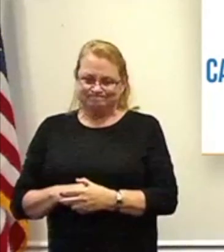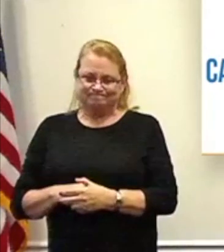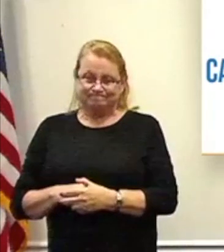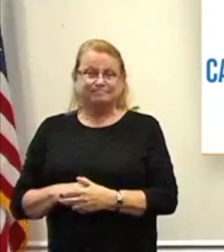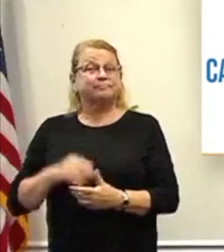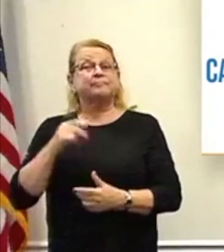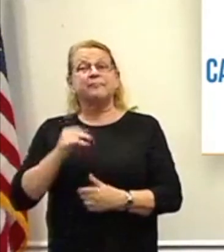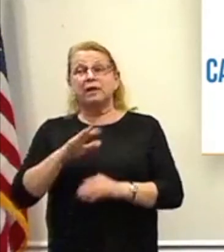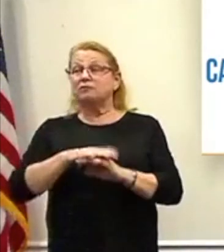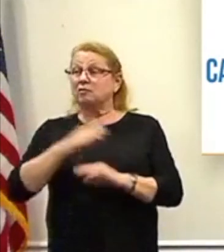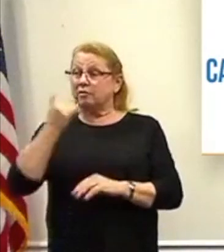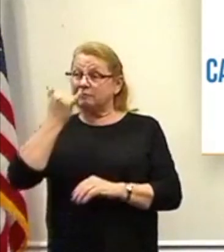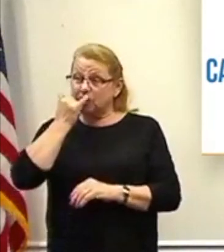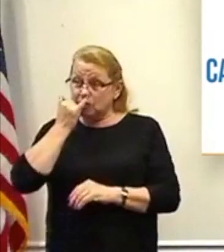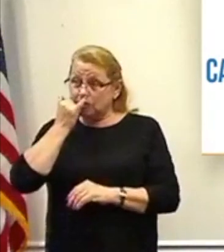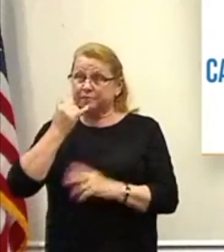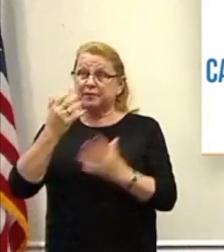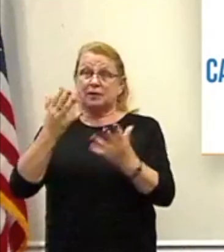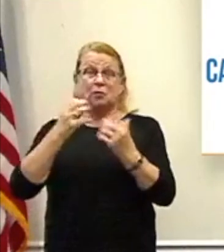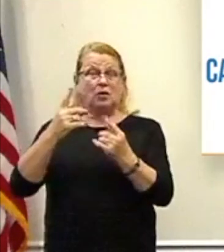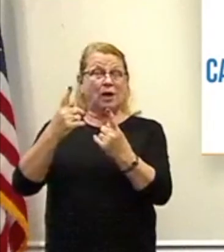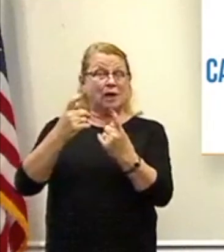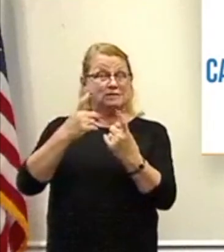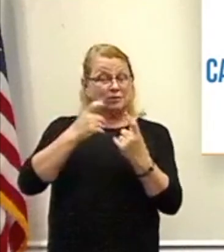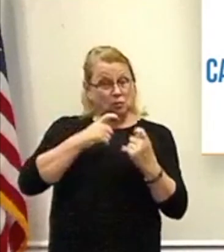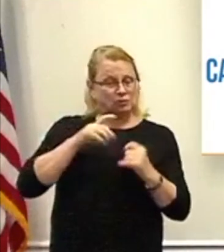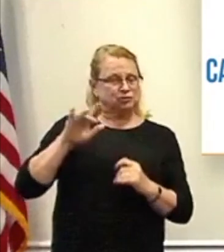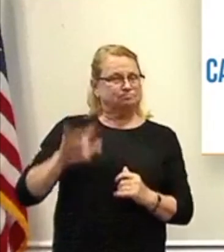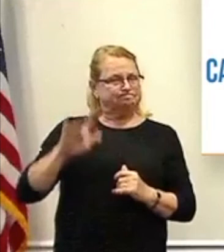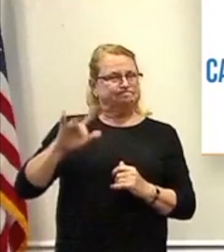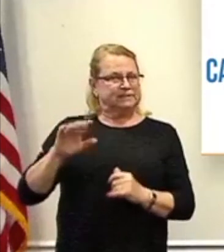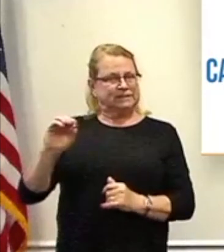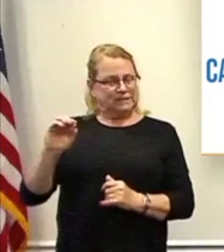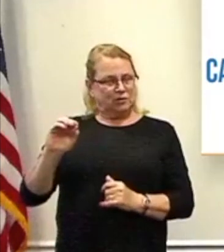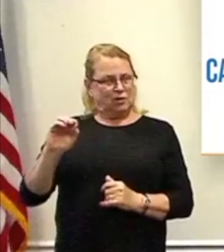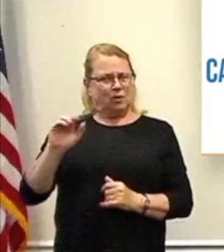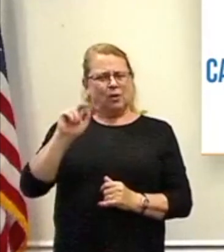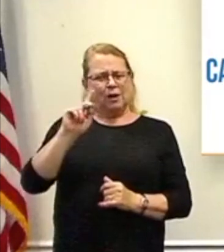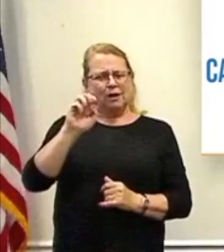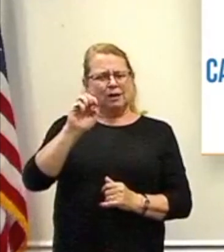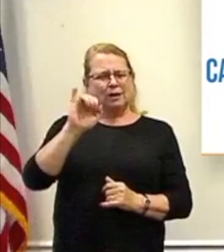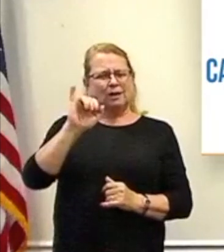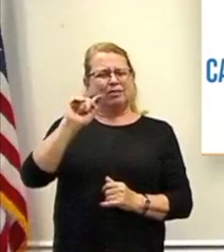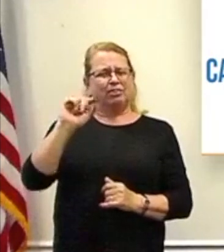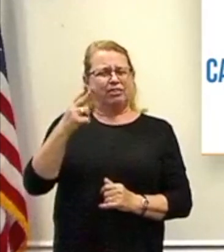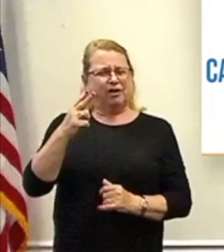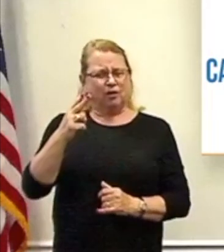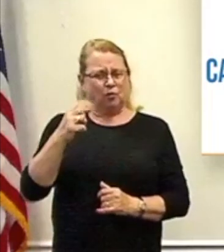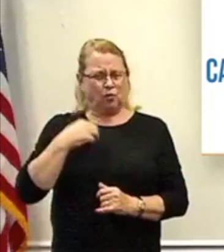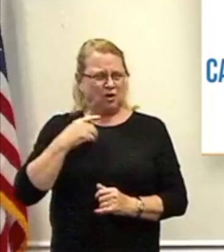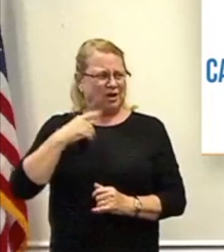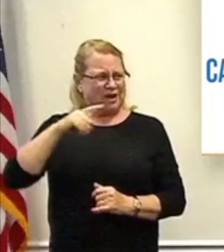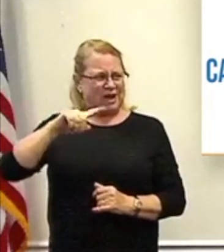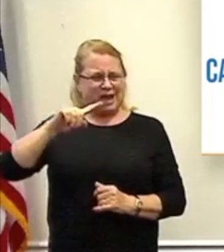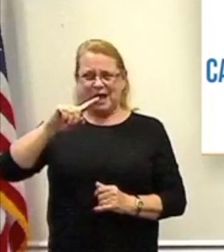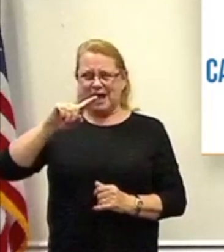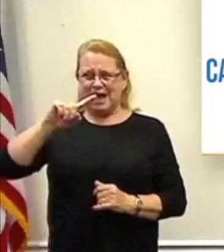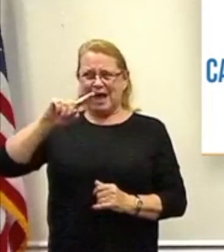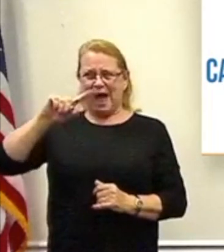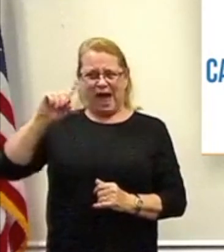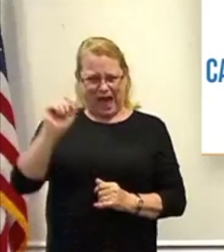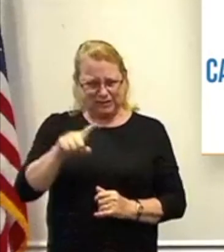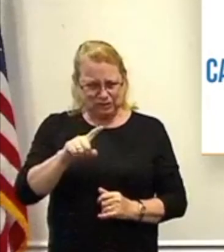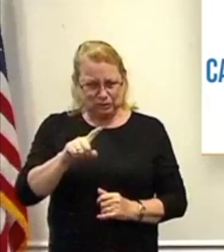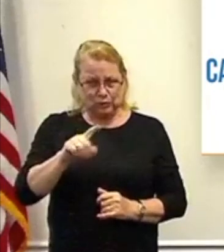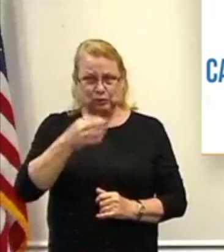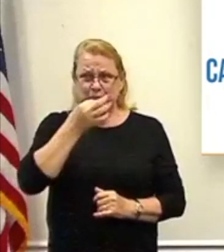on the phone with us and you'd like to ask a question, dial zero. We're going to go to Keith in a second. So, Keith, get ready. We're going to ask you about,